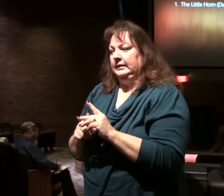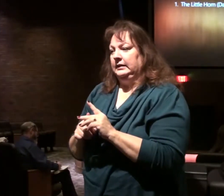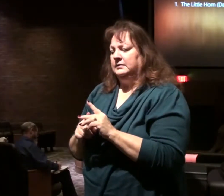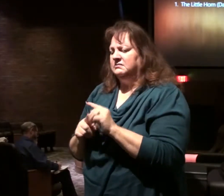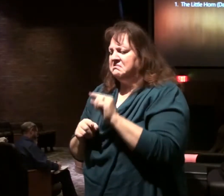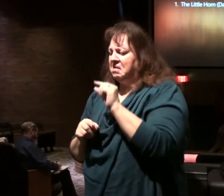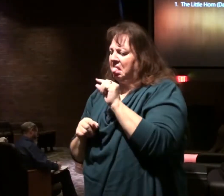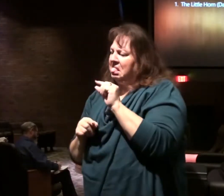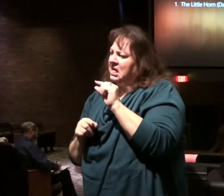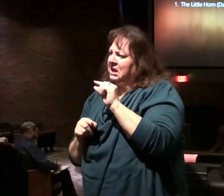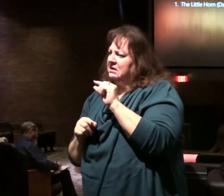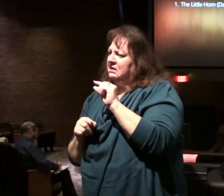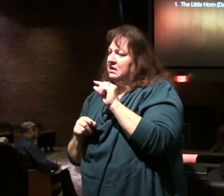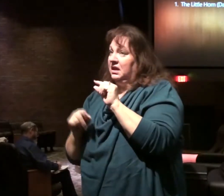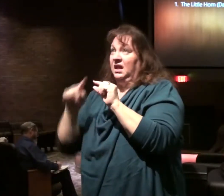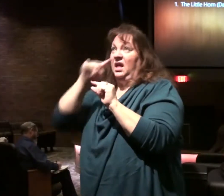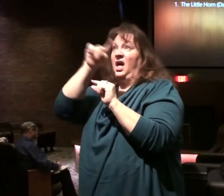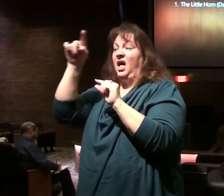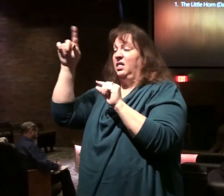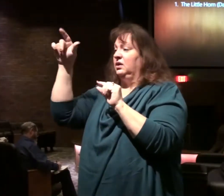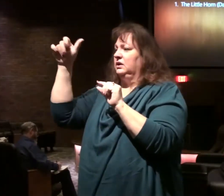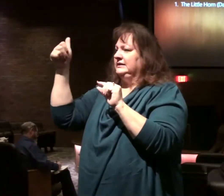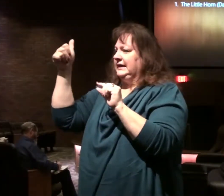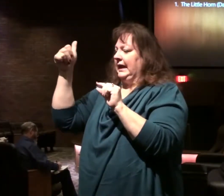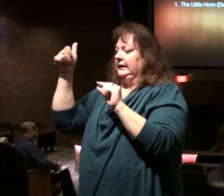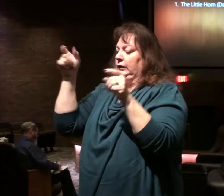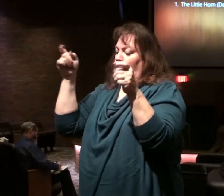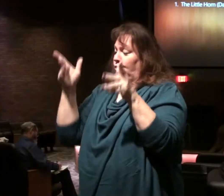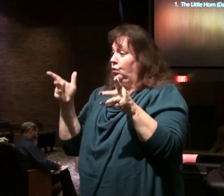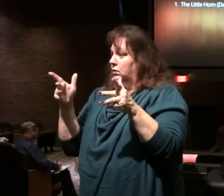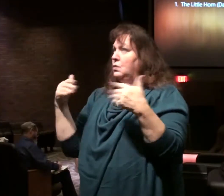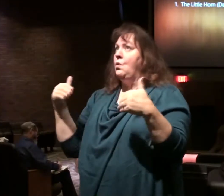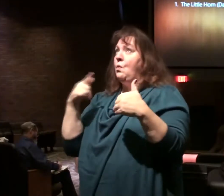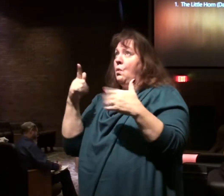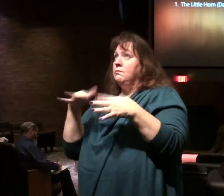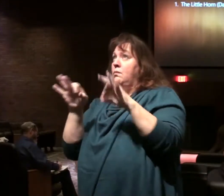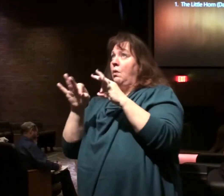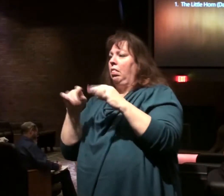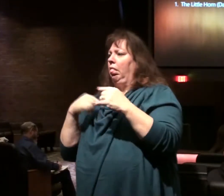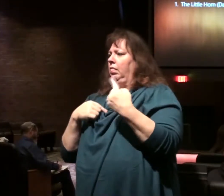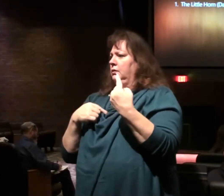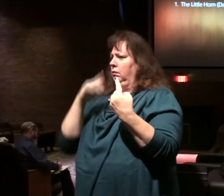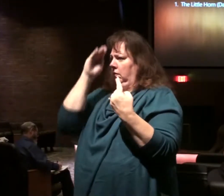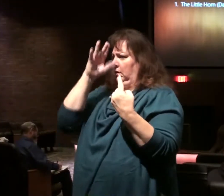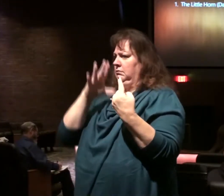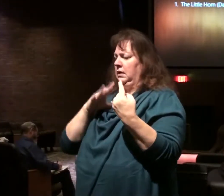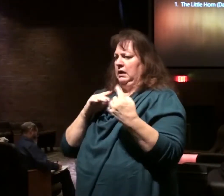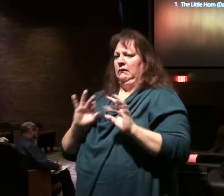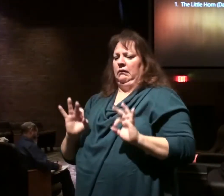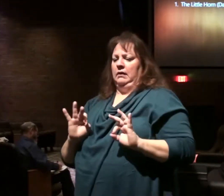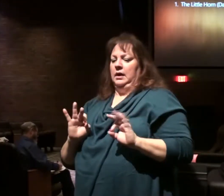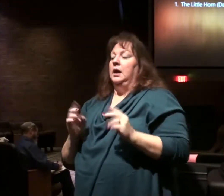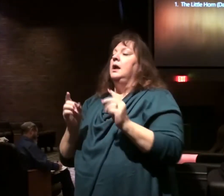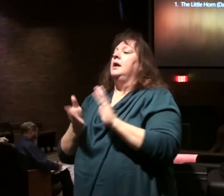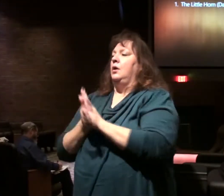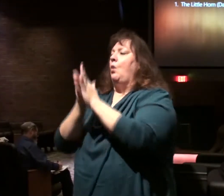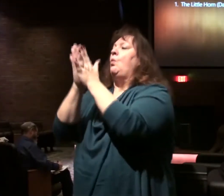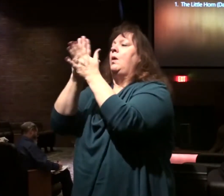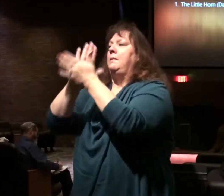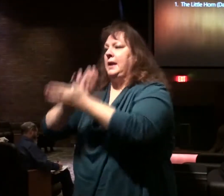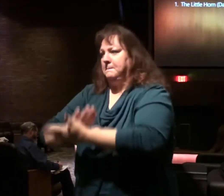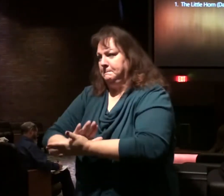Little in comparison to the ten horns. But very quickly he will become